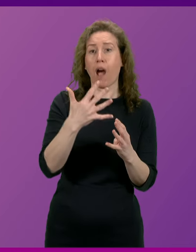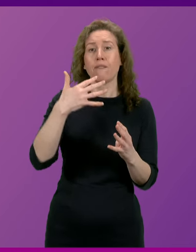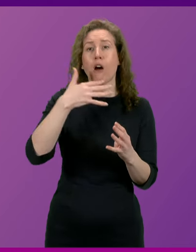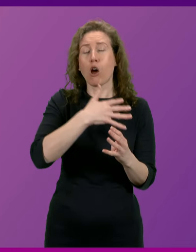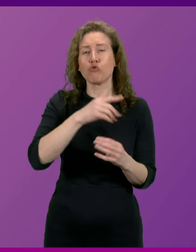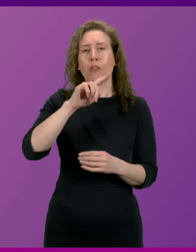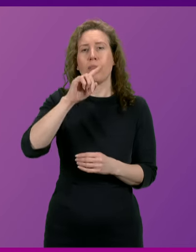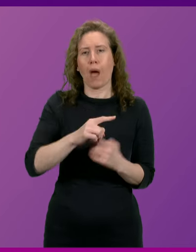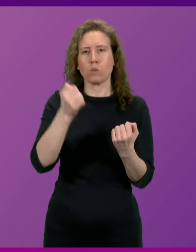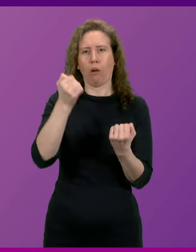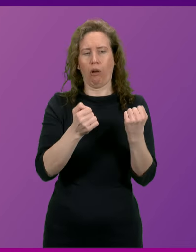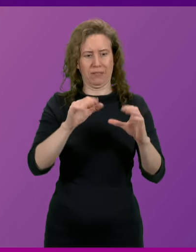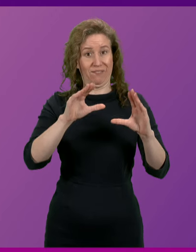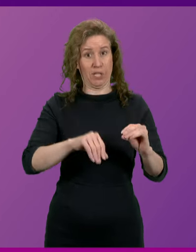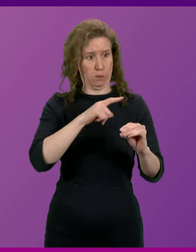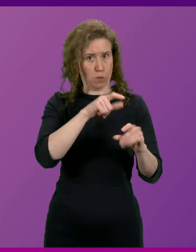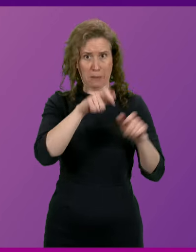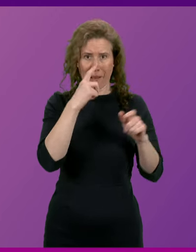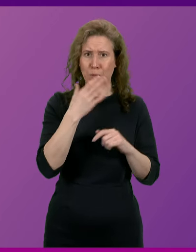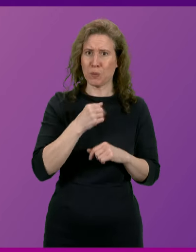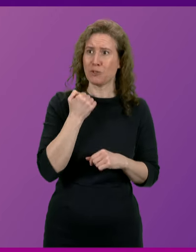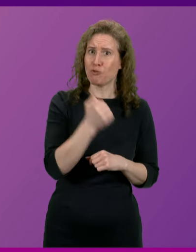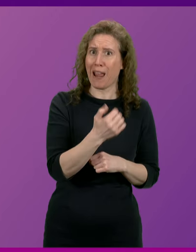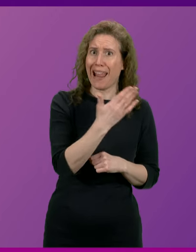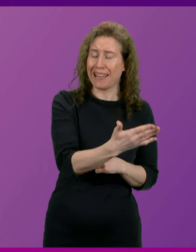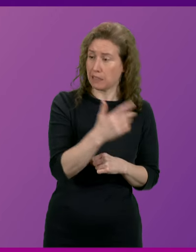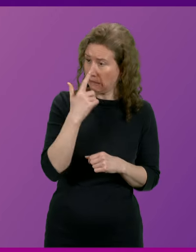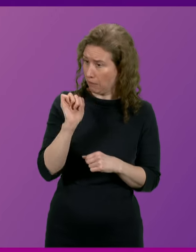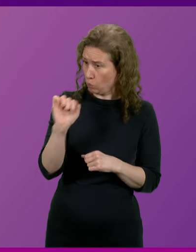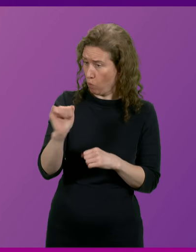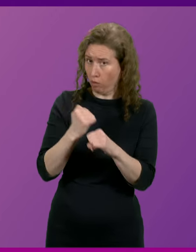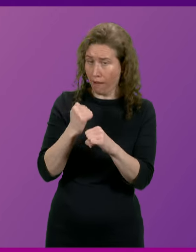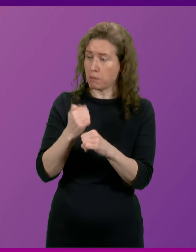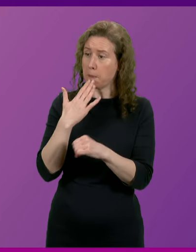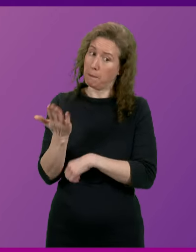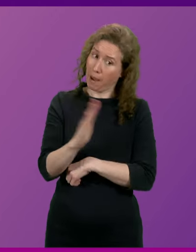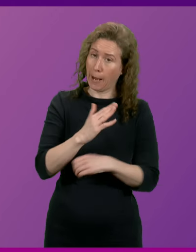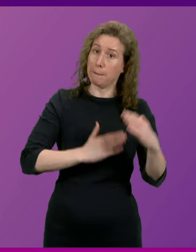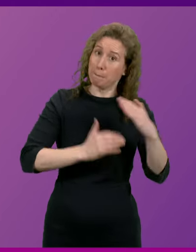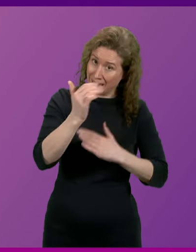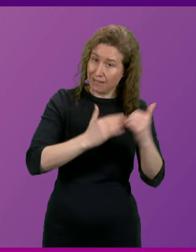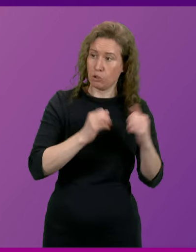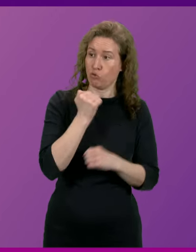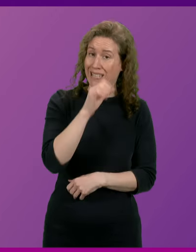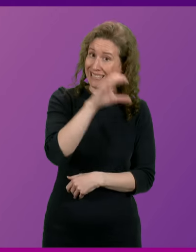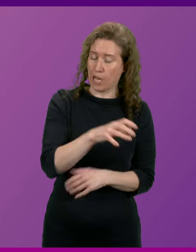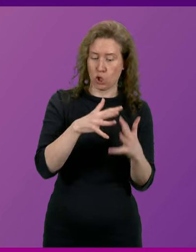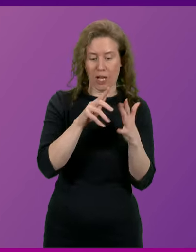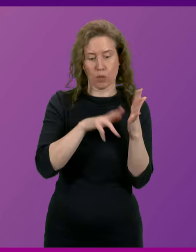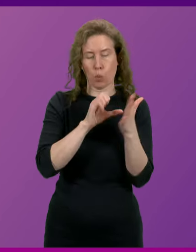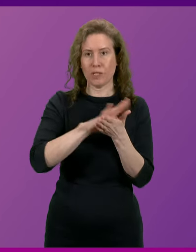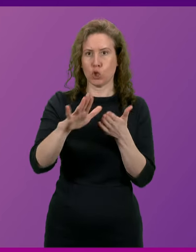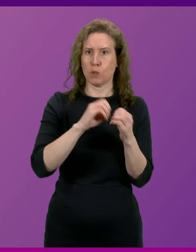off the road. Will your government now take the lead and back and build a station at Winchborough? First Minister.